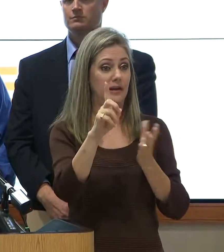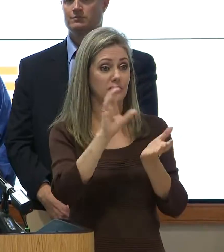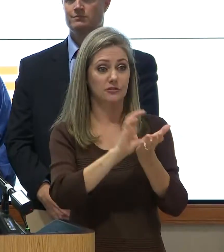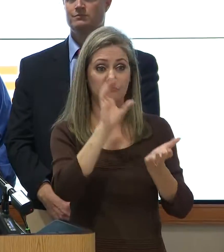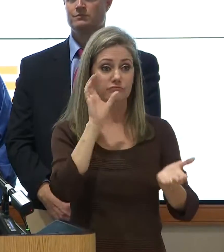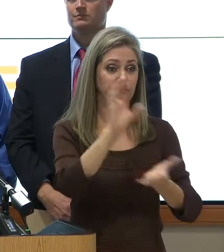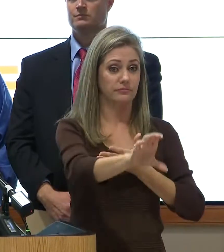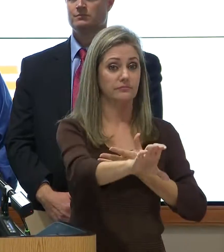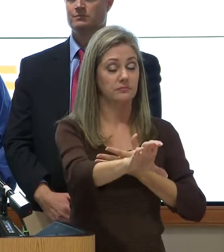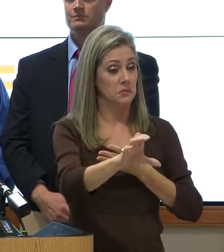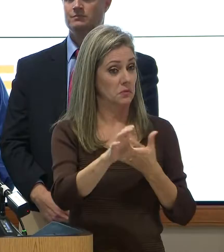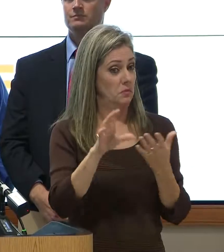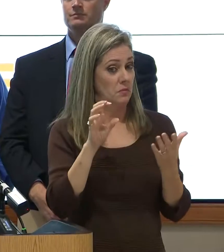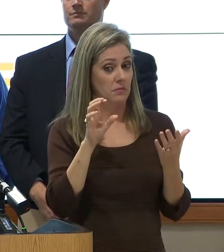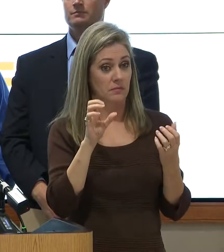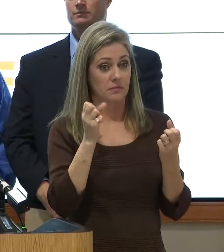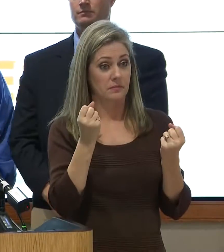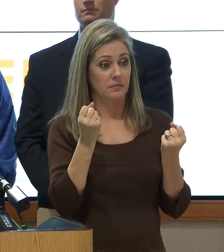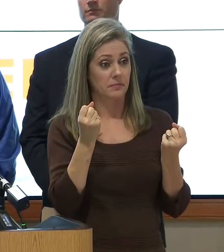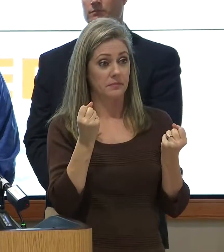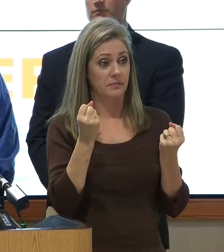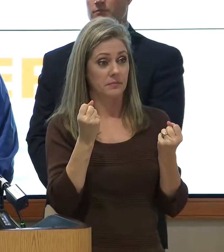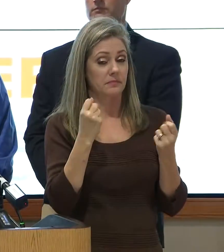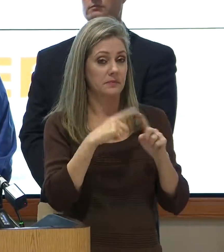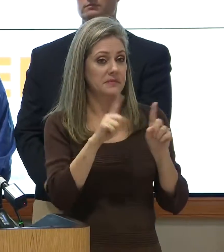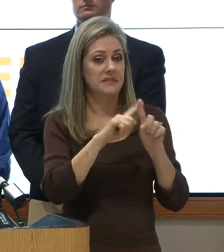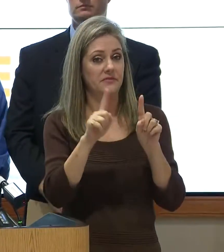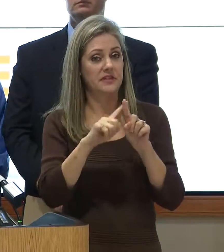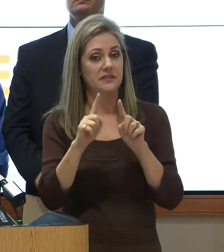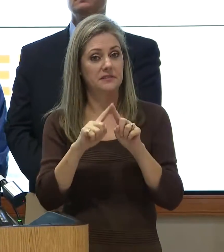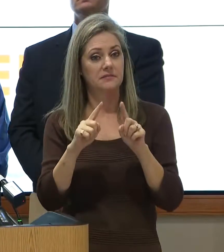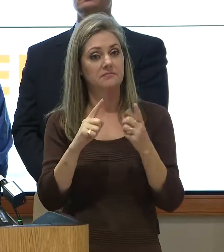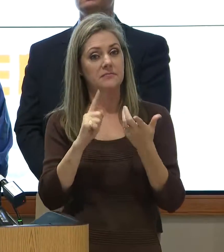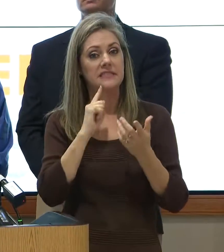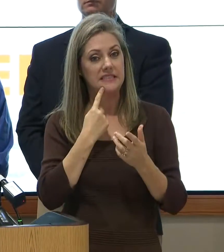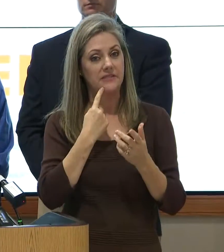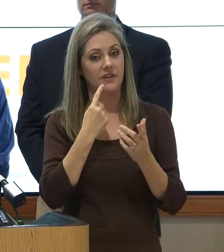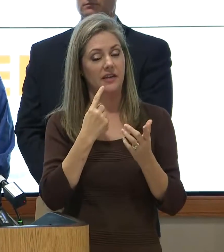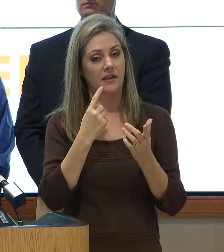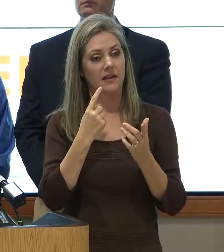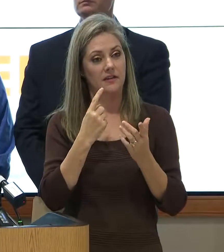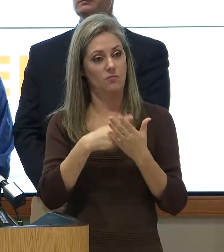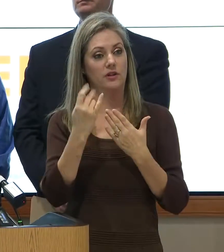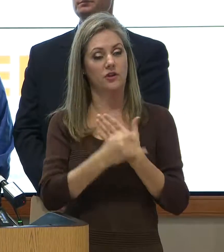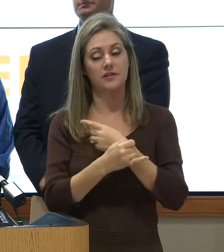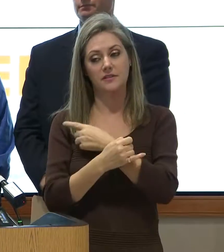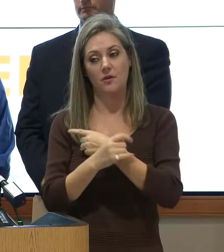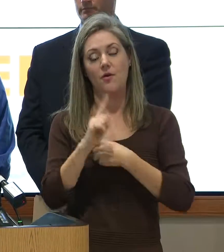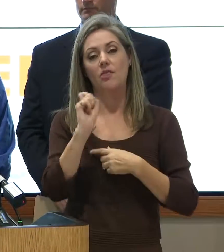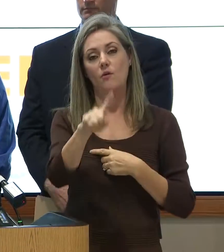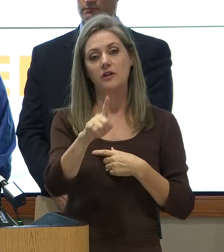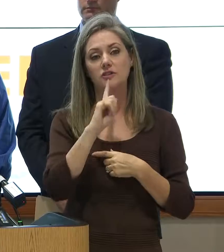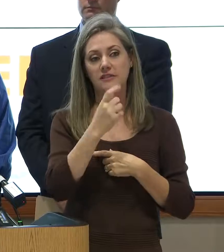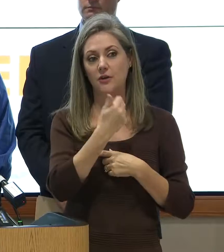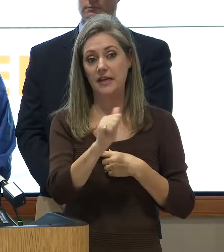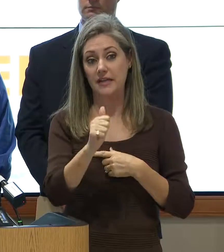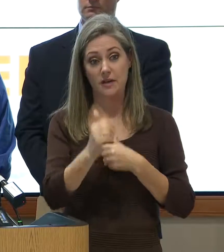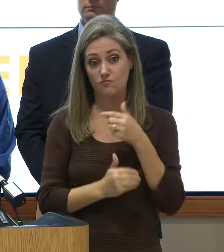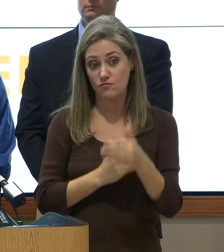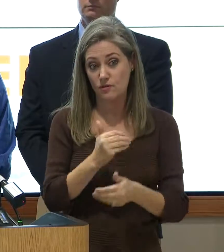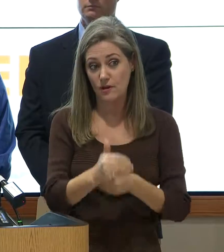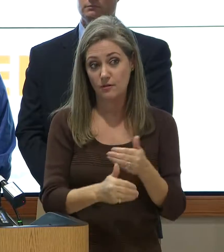pipe or, you know, all these actual significant projects that might actually do? The question is, has there been any progress on the long-term